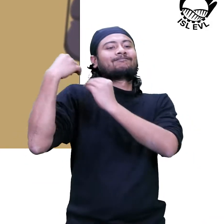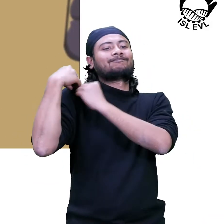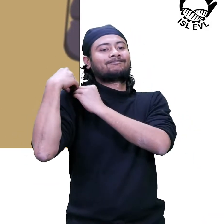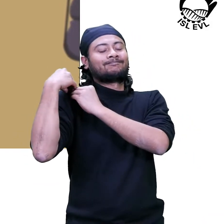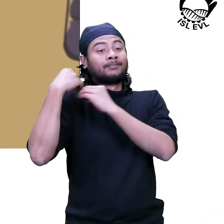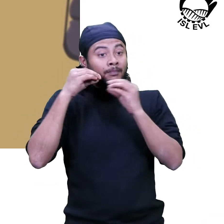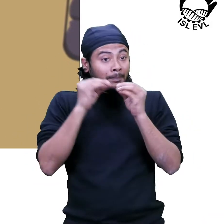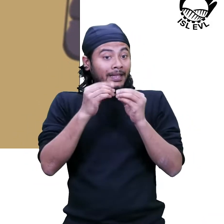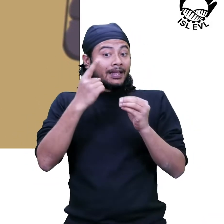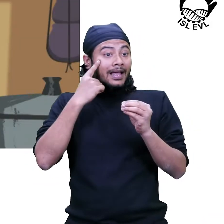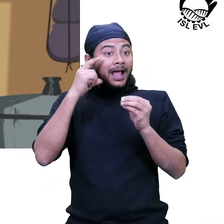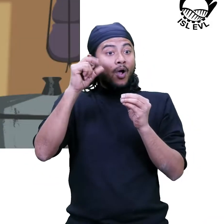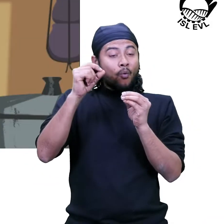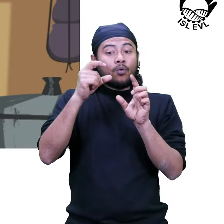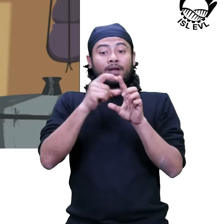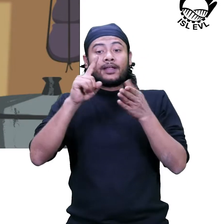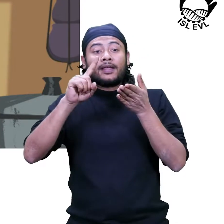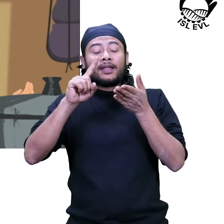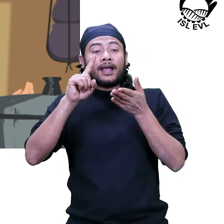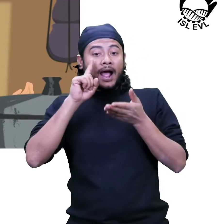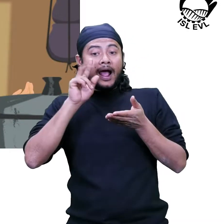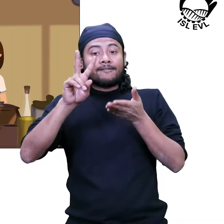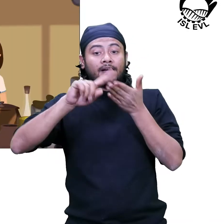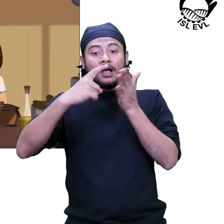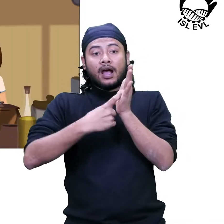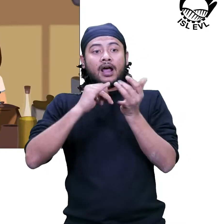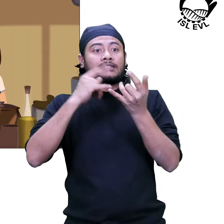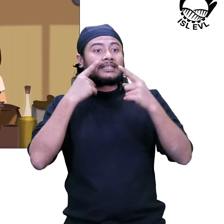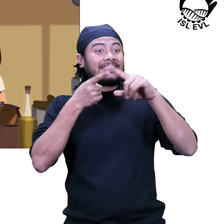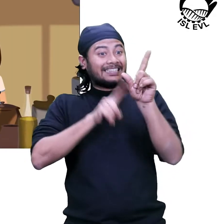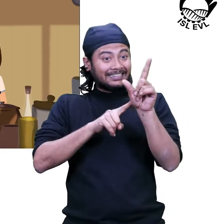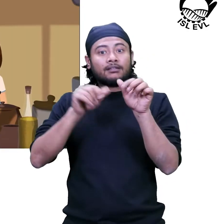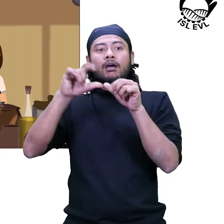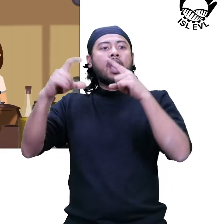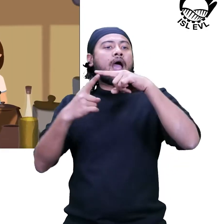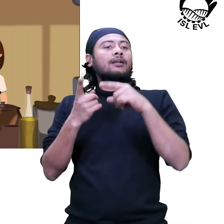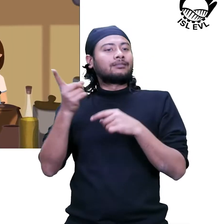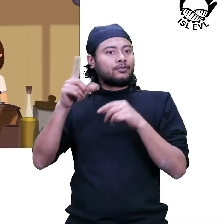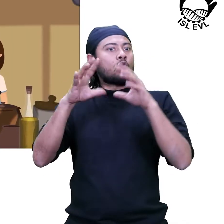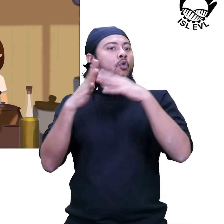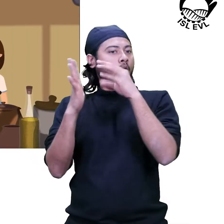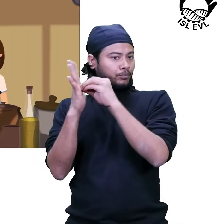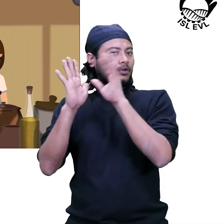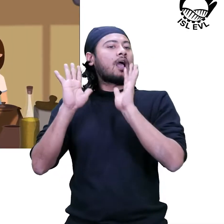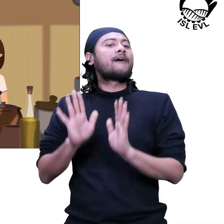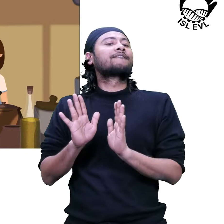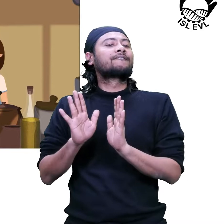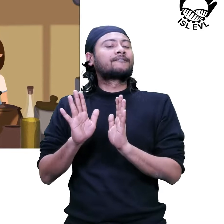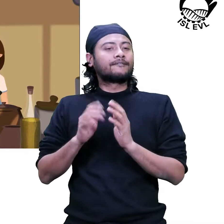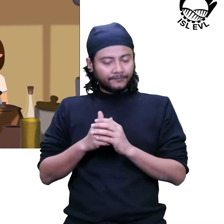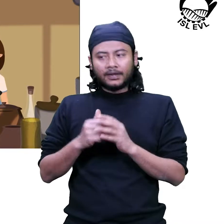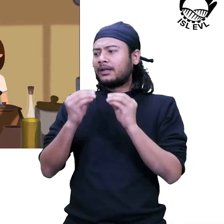under our Biodiversity Act. What do they do, grandma? They make plans to ensure that biological